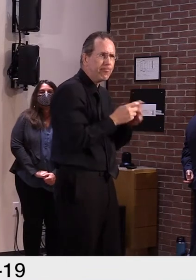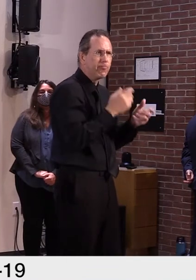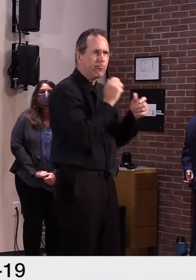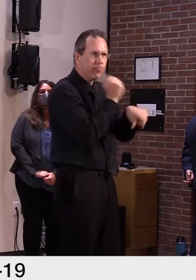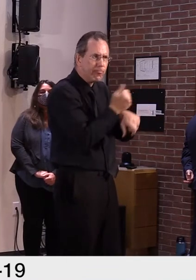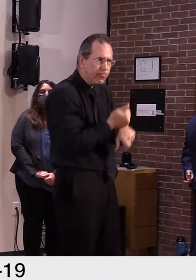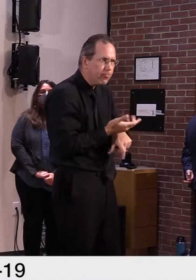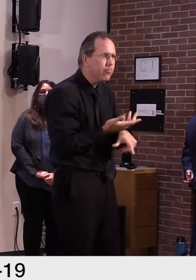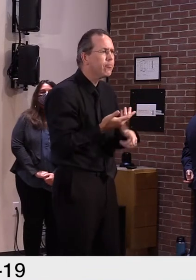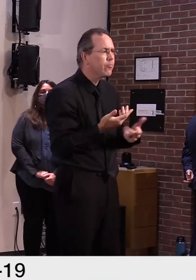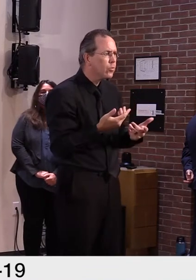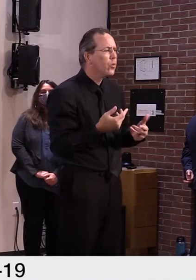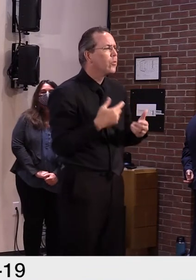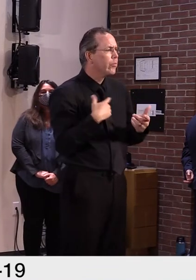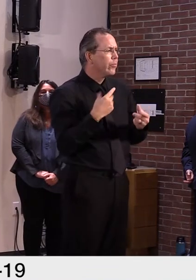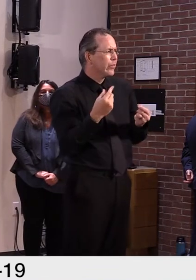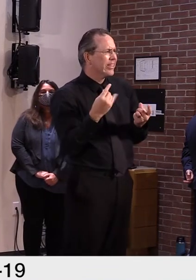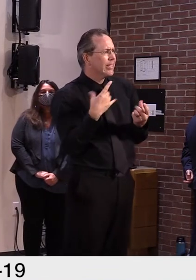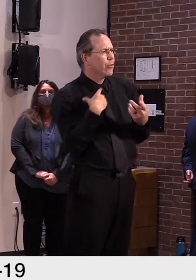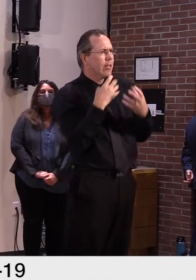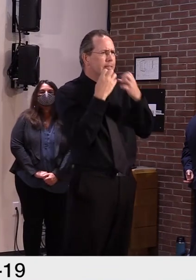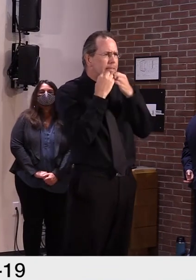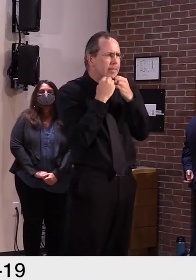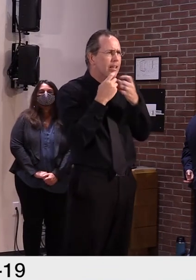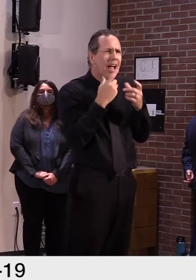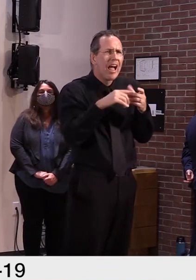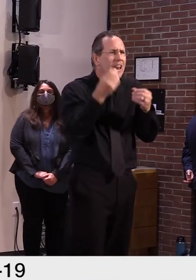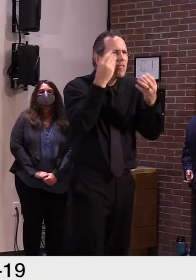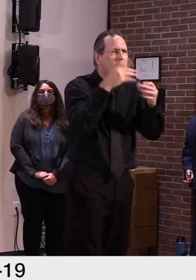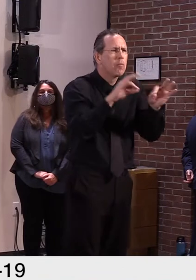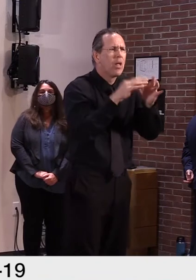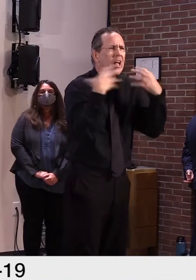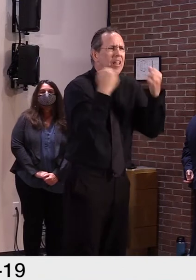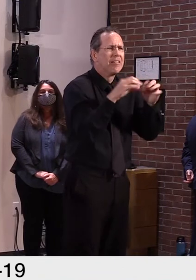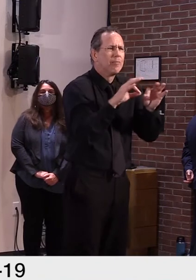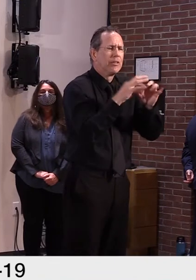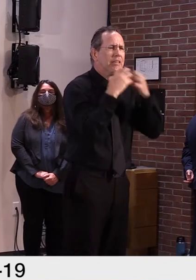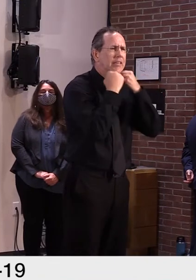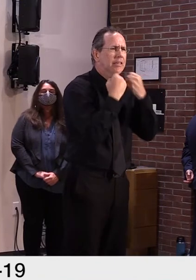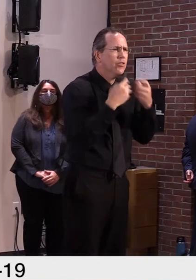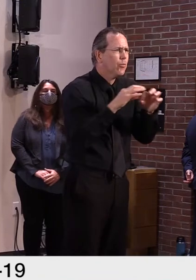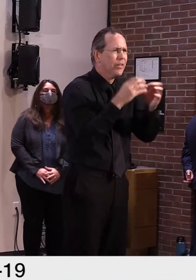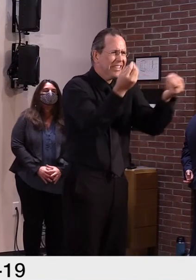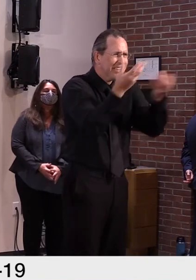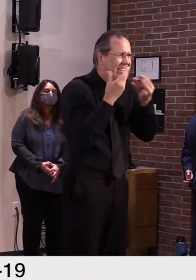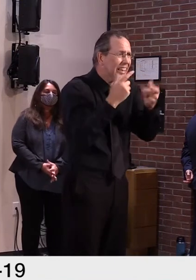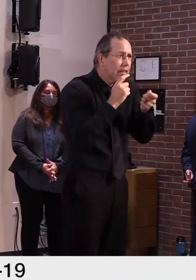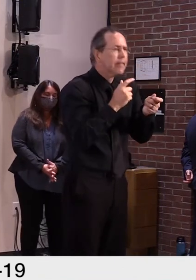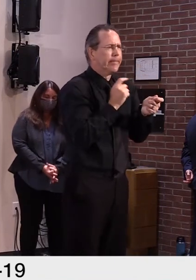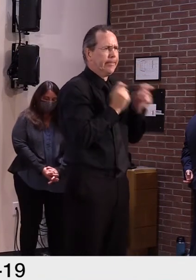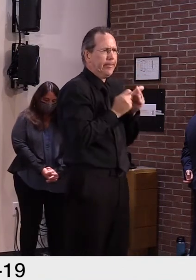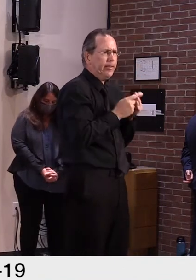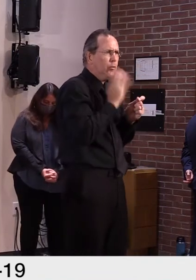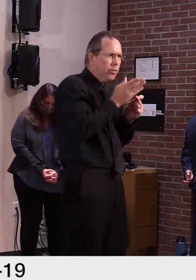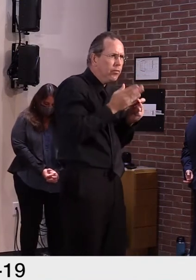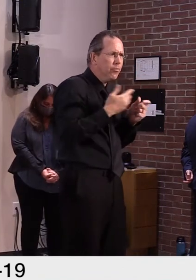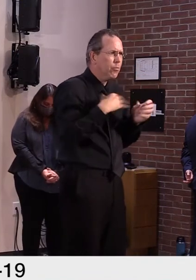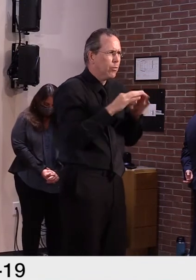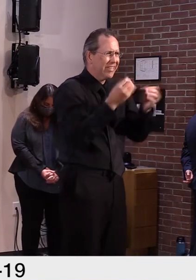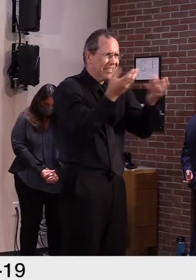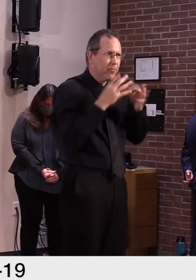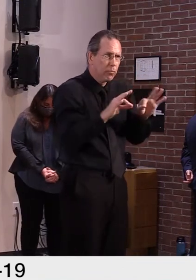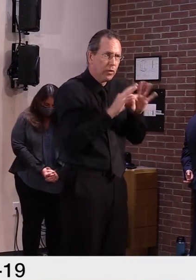we've accumulated a number of items from the practice standpoint. Certainly a part of the revision process will be to first